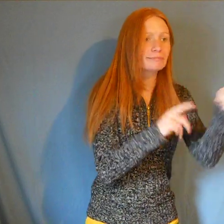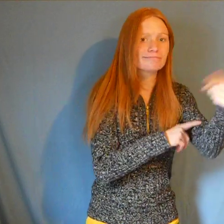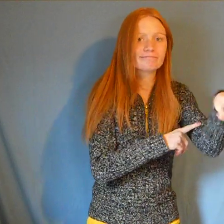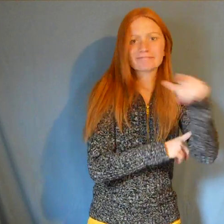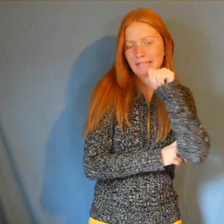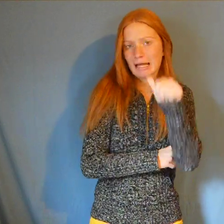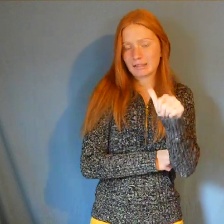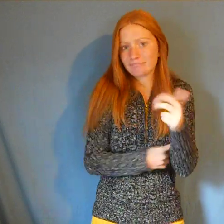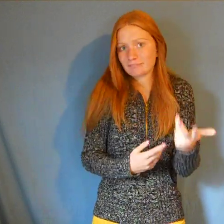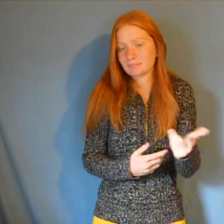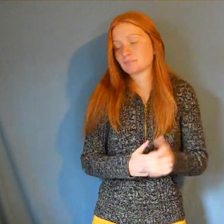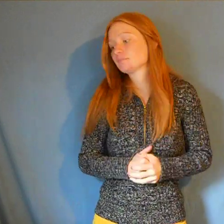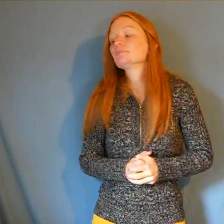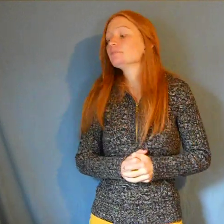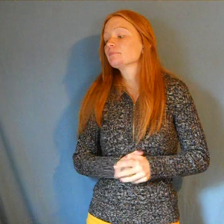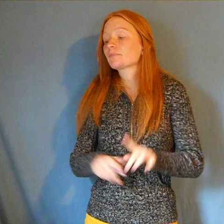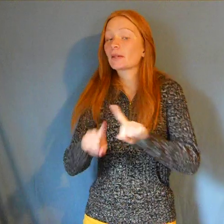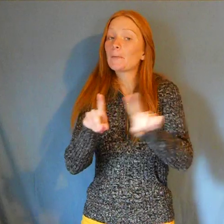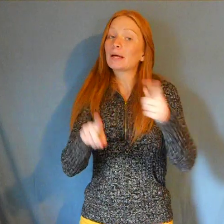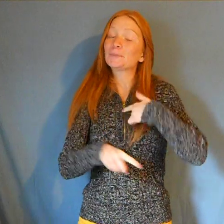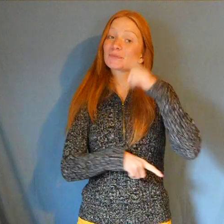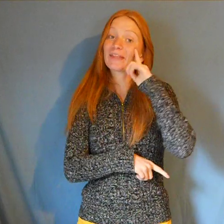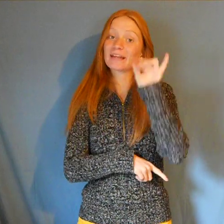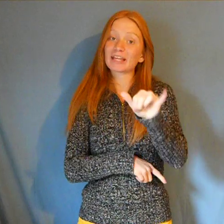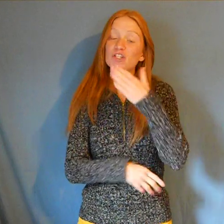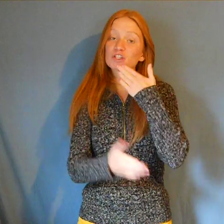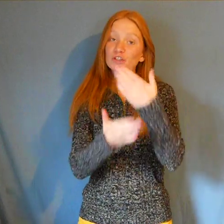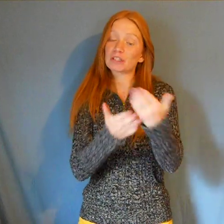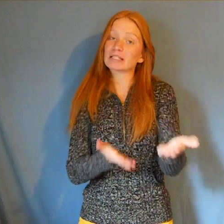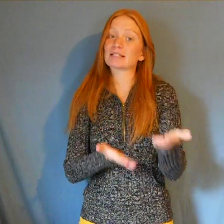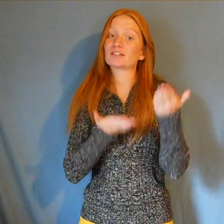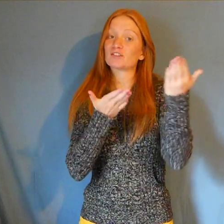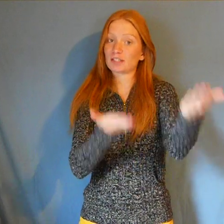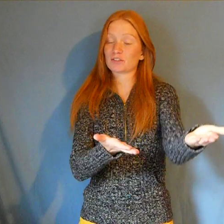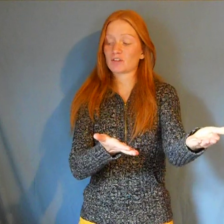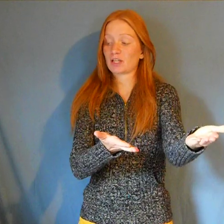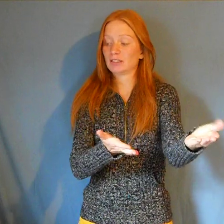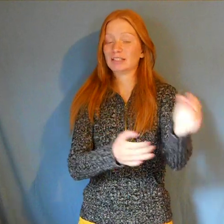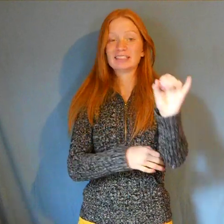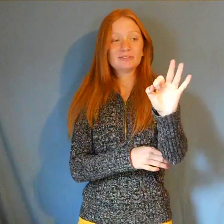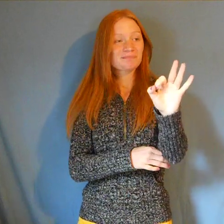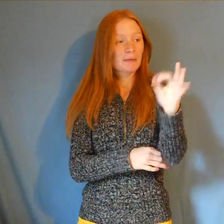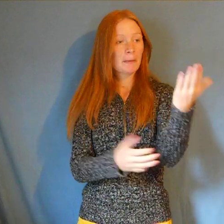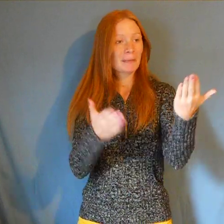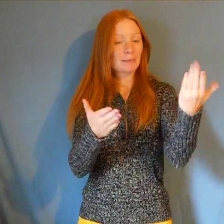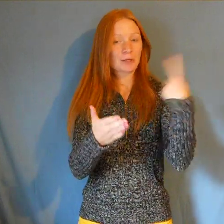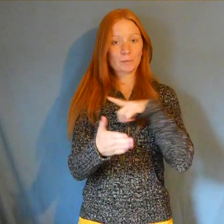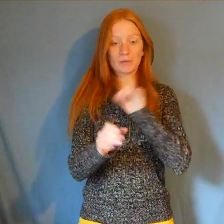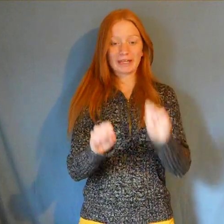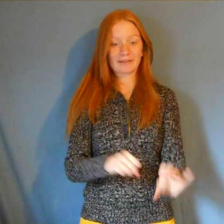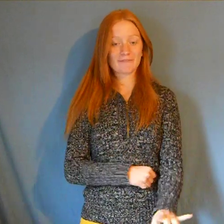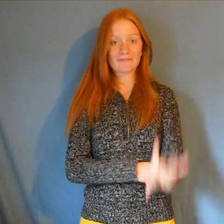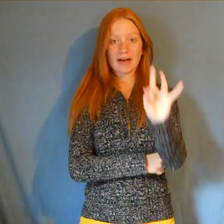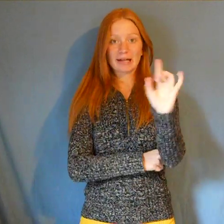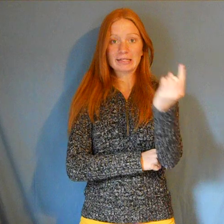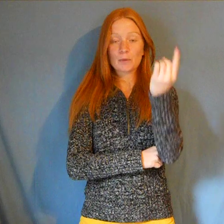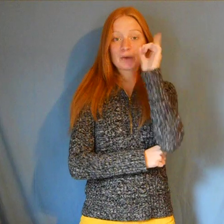But I think that's a good suggestion. If we can have somebody, if we can find somebody Deaf to come in and